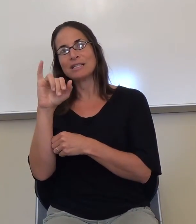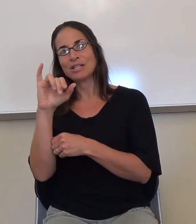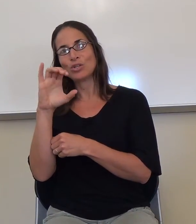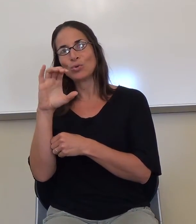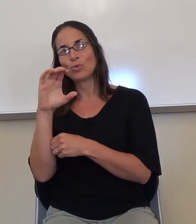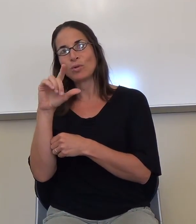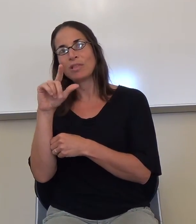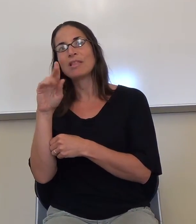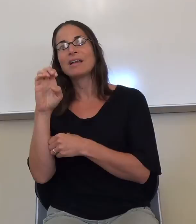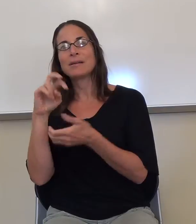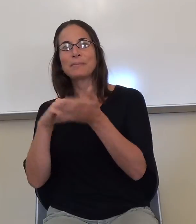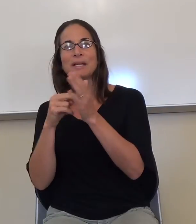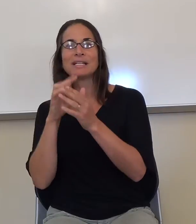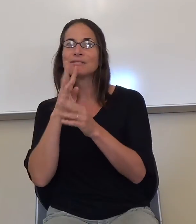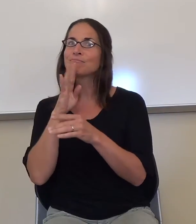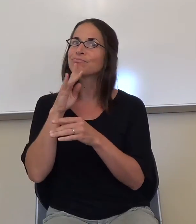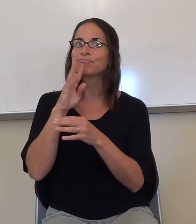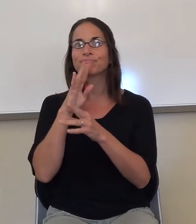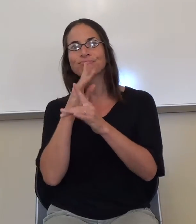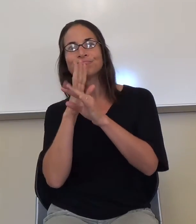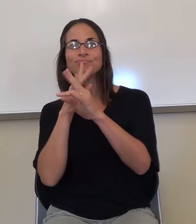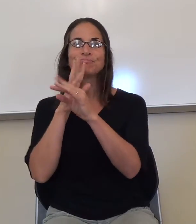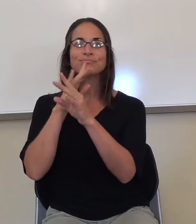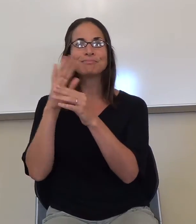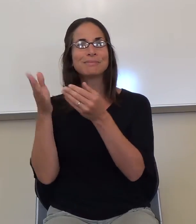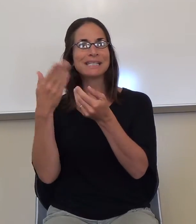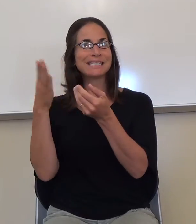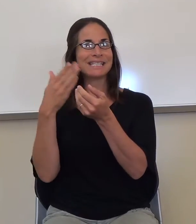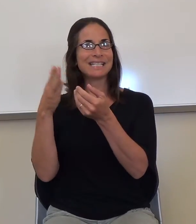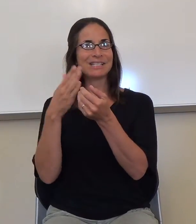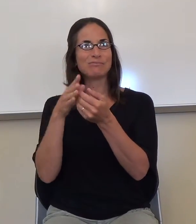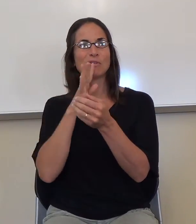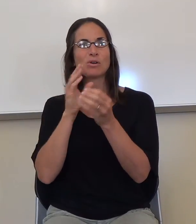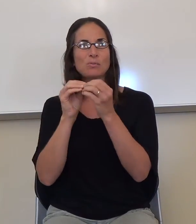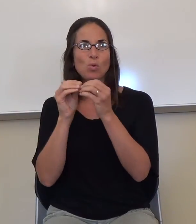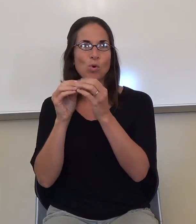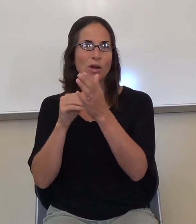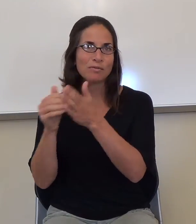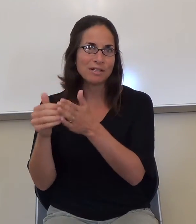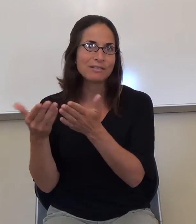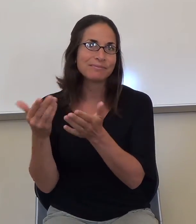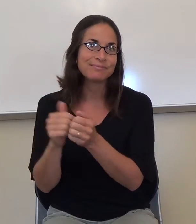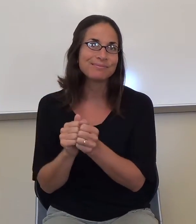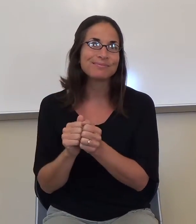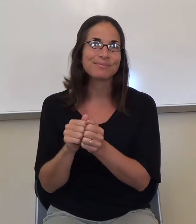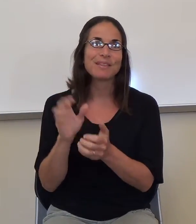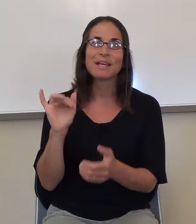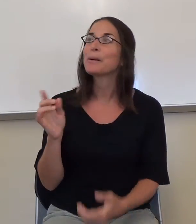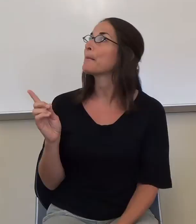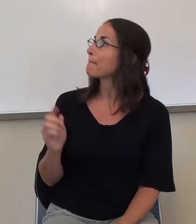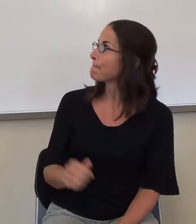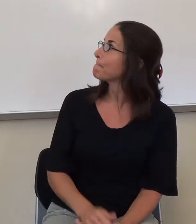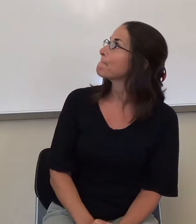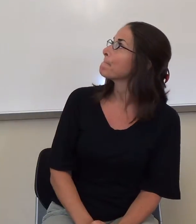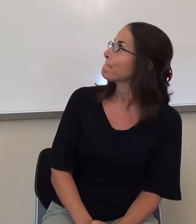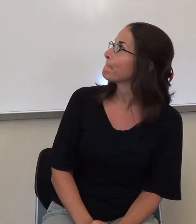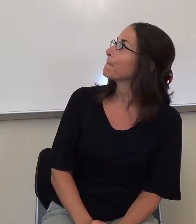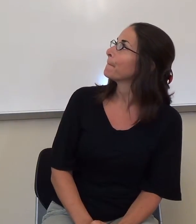Exactly. He's cockity. He talks more. Okay. That's the kind of thing I want you to write down. Does that make